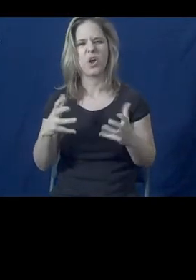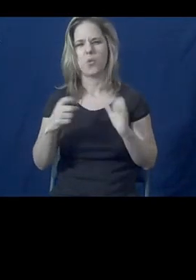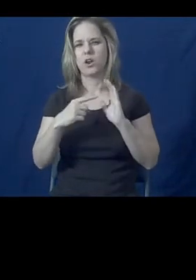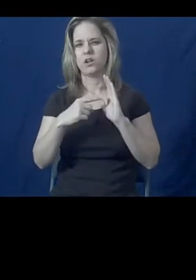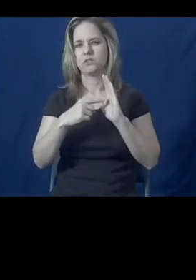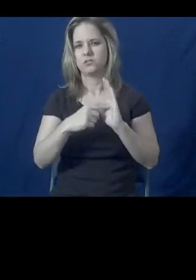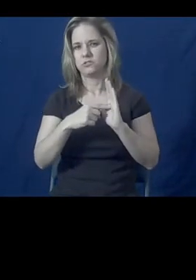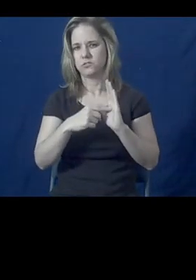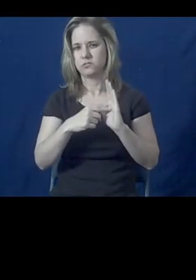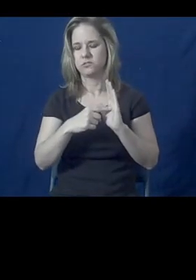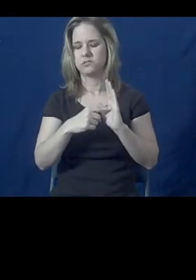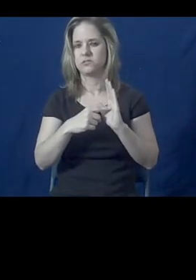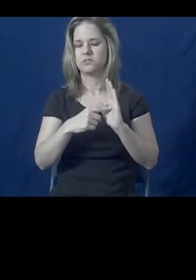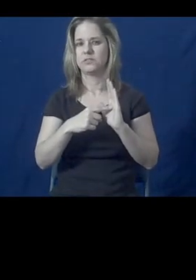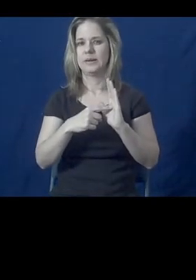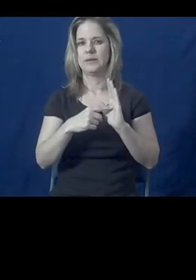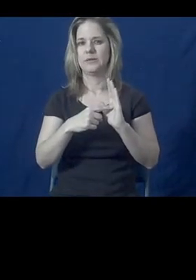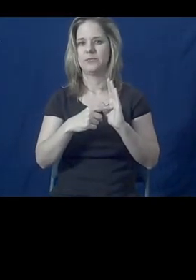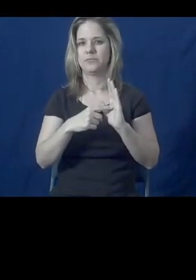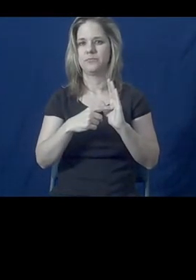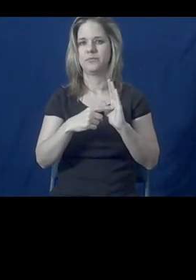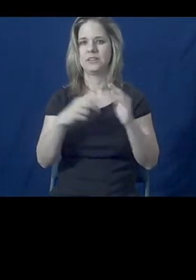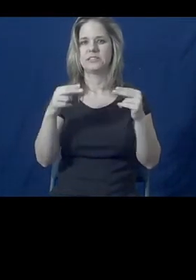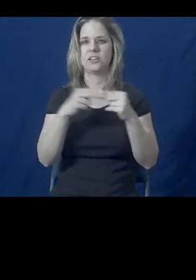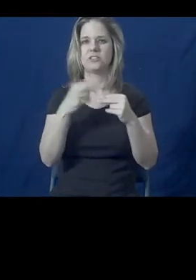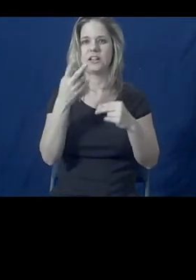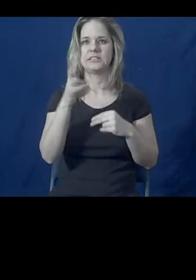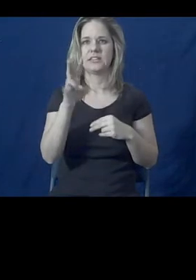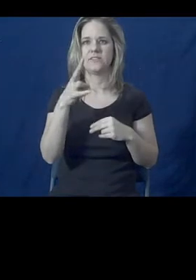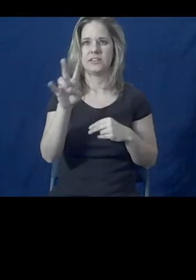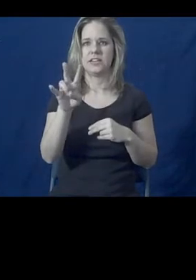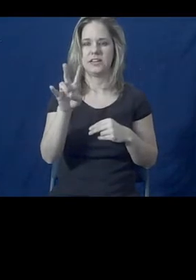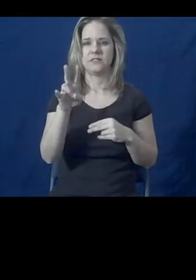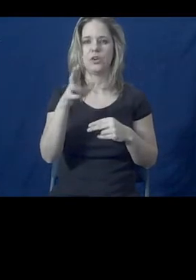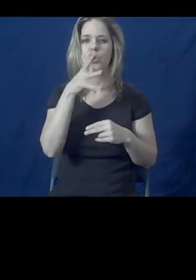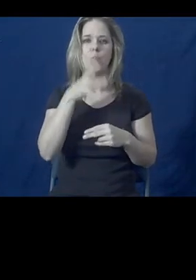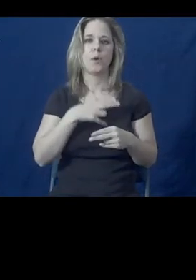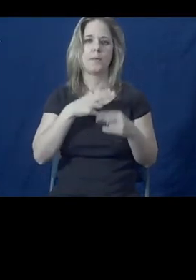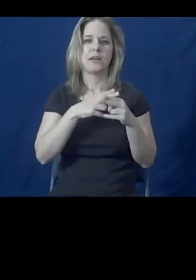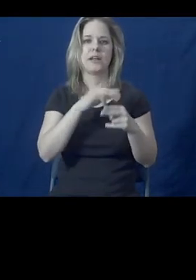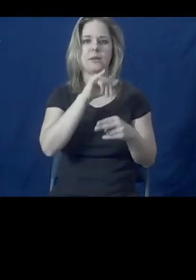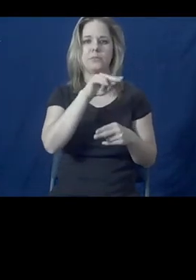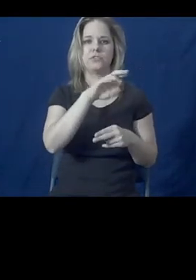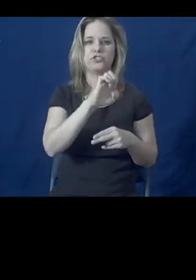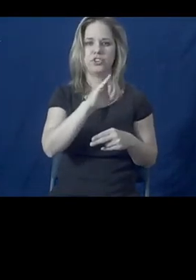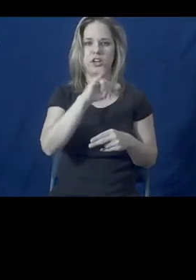on slide 17 of Jane Jones, obviously not the client's real name.